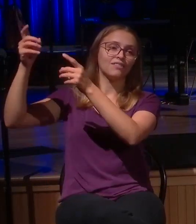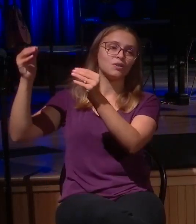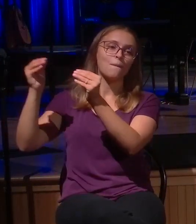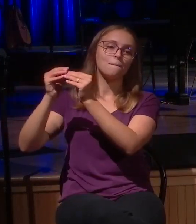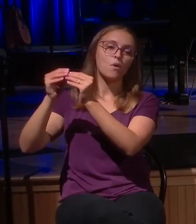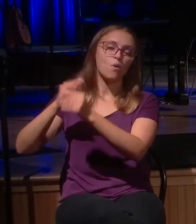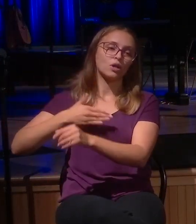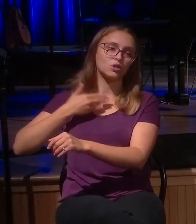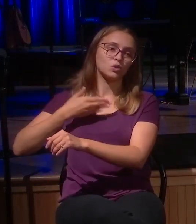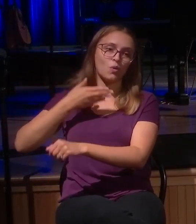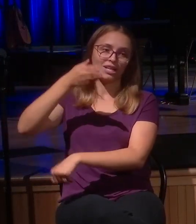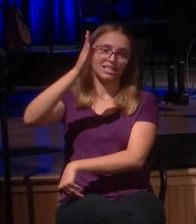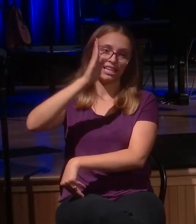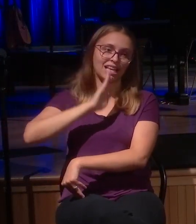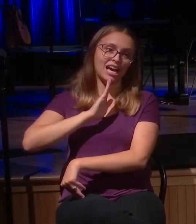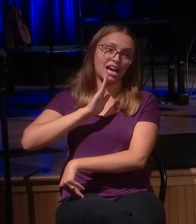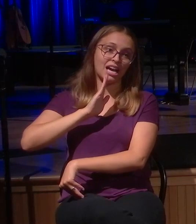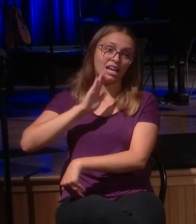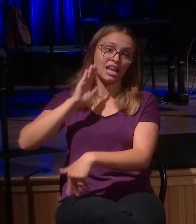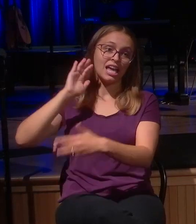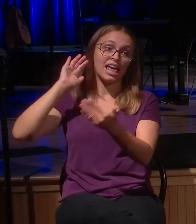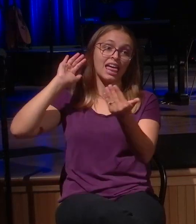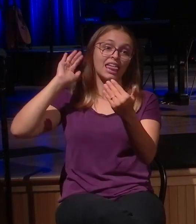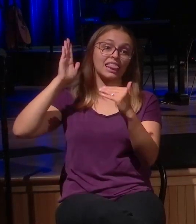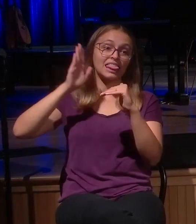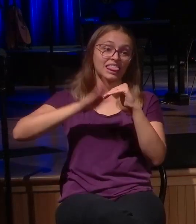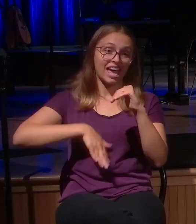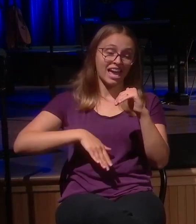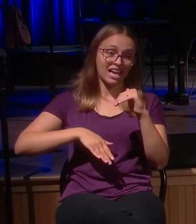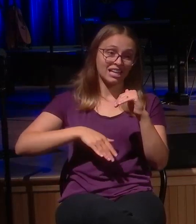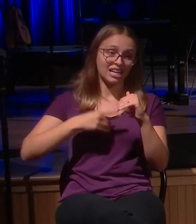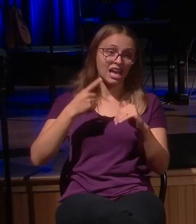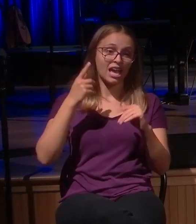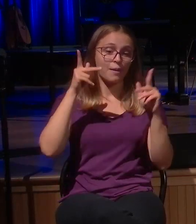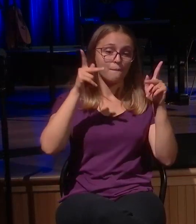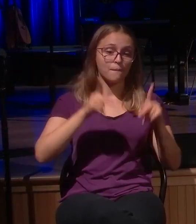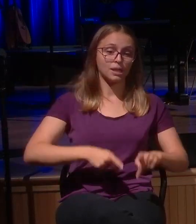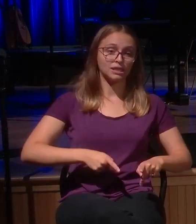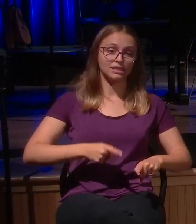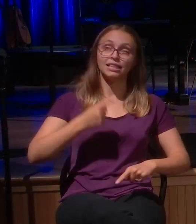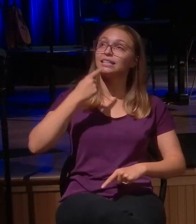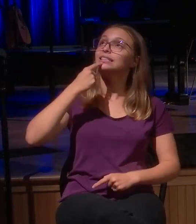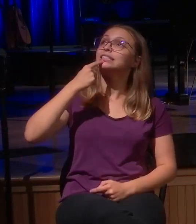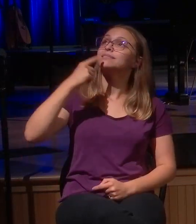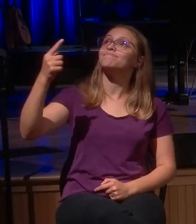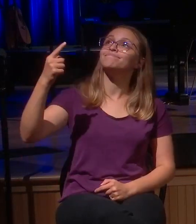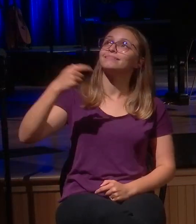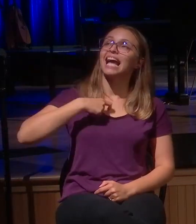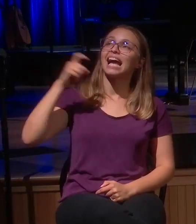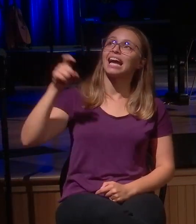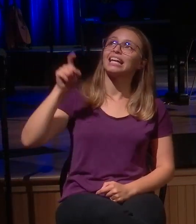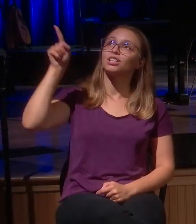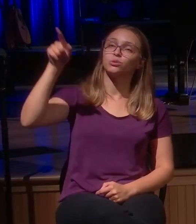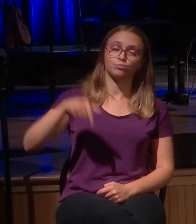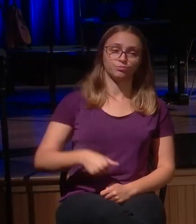they need God. The condition of the lost or the condition of sinners is that they're lost. The direction of prodigals,